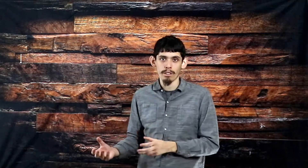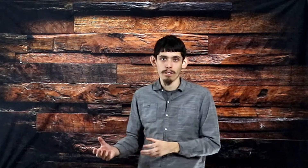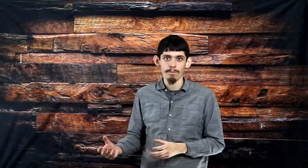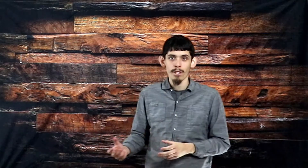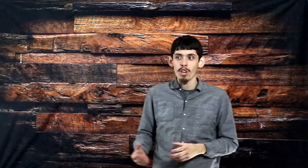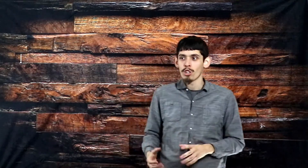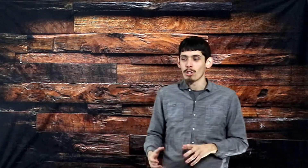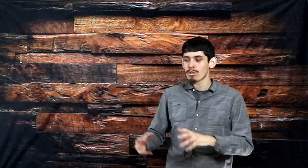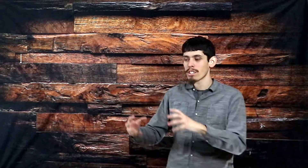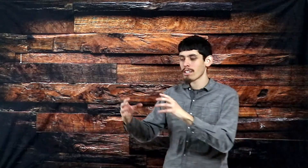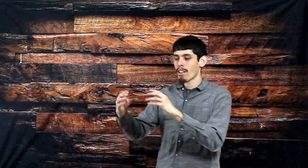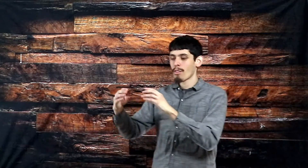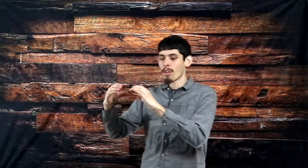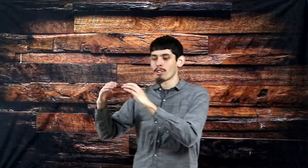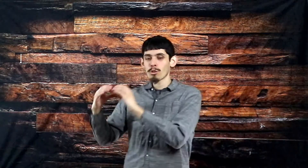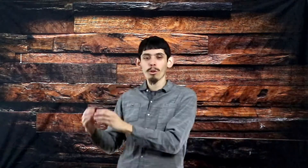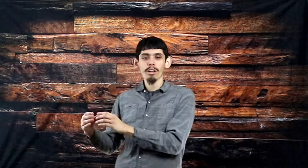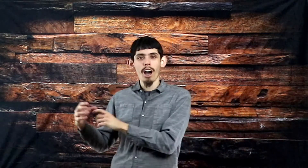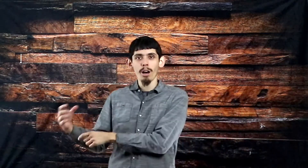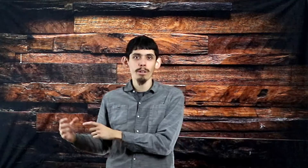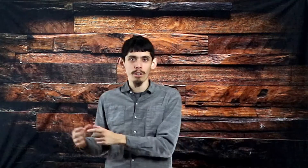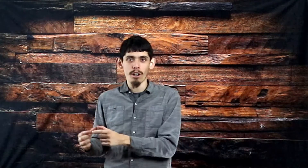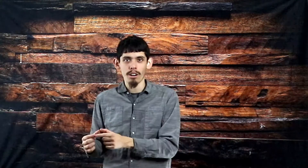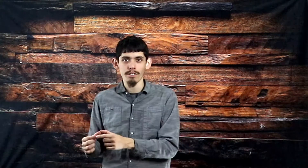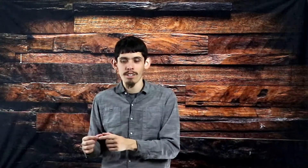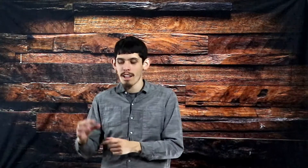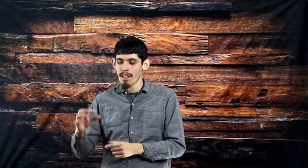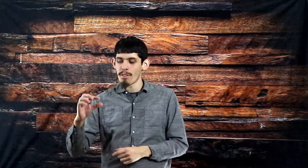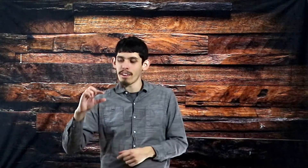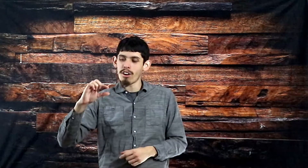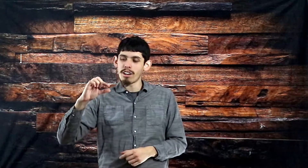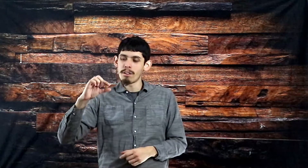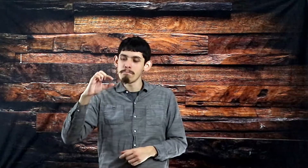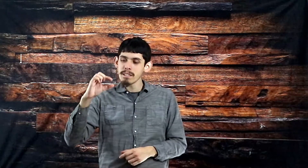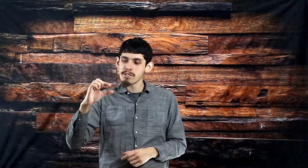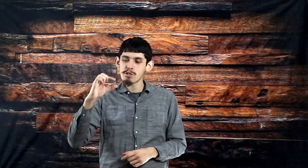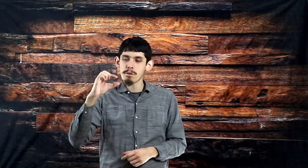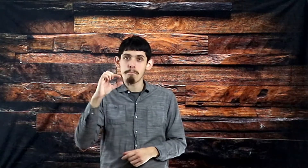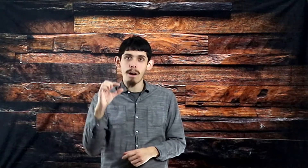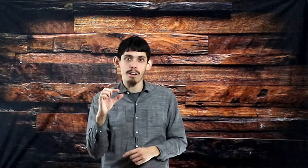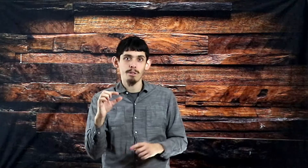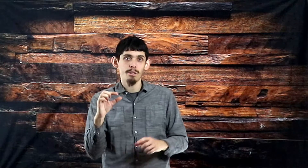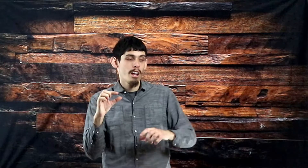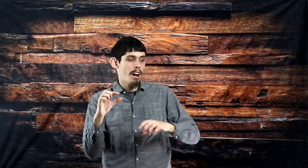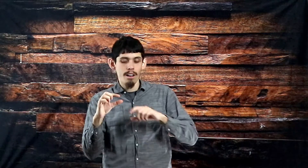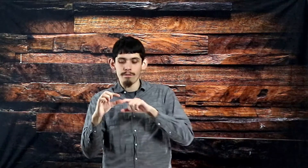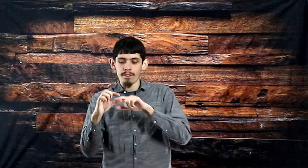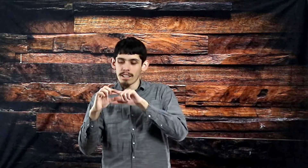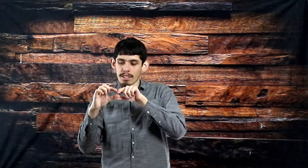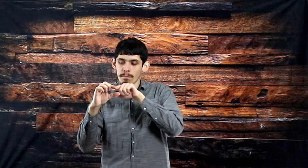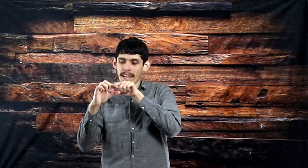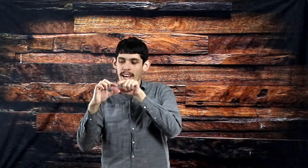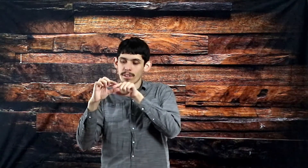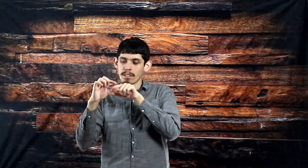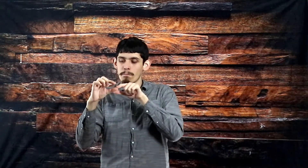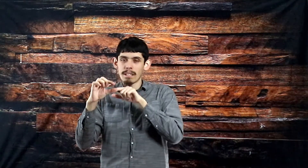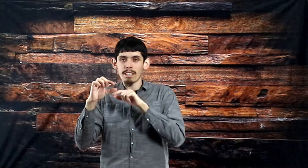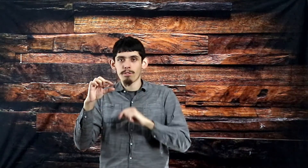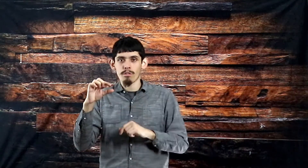You see, the toy Hot Wheel cars, they are a miniature model of, like you might have a little mini Ferrari,